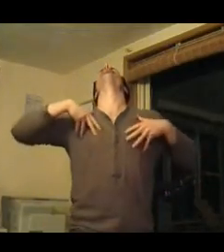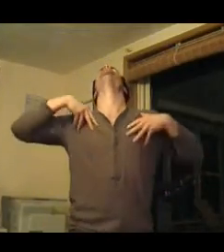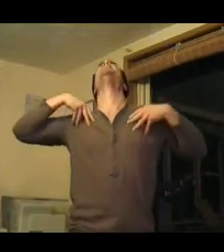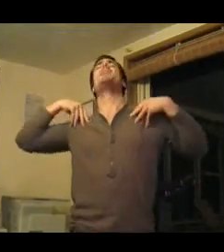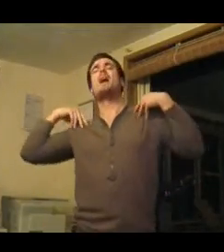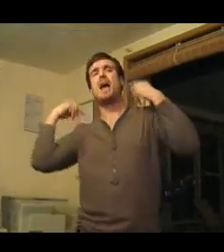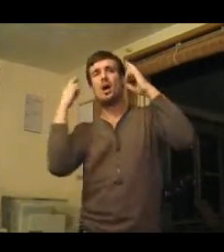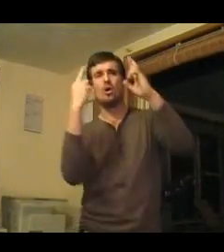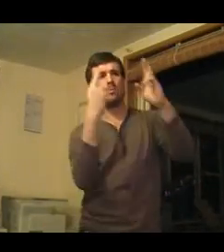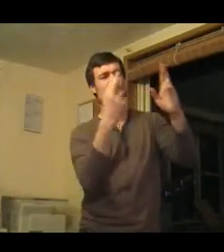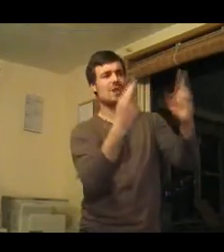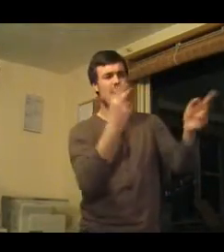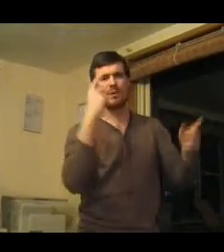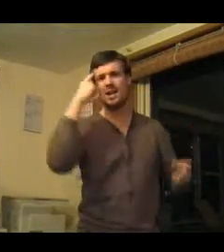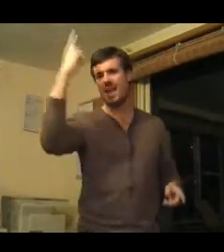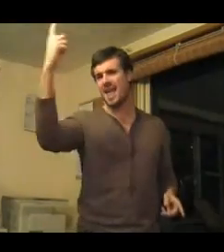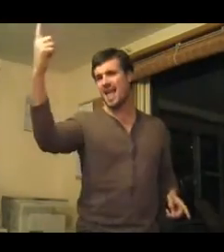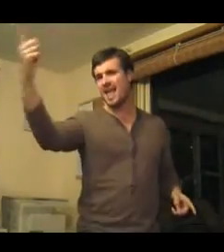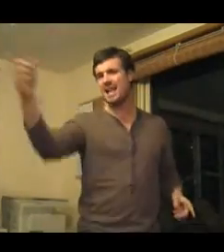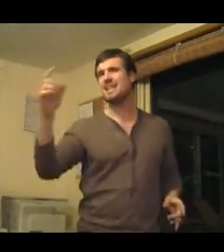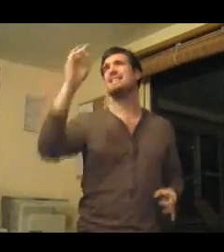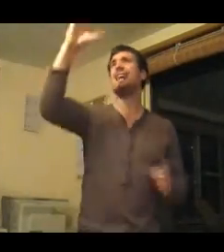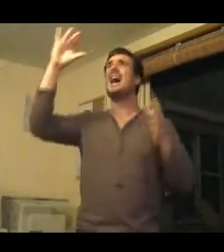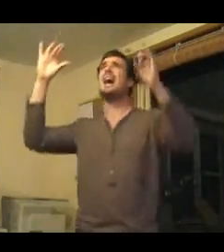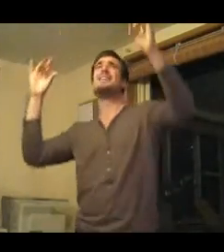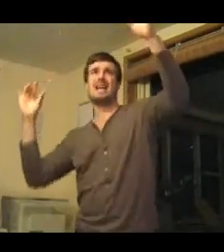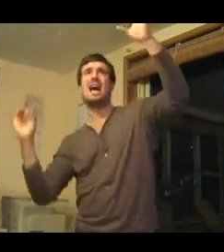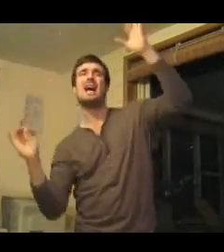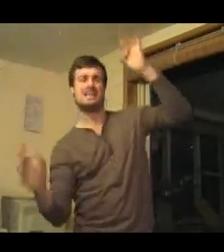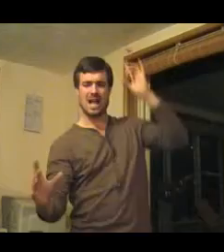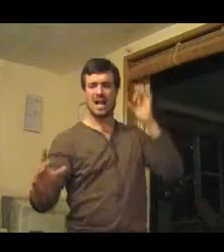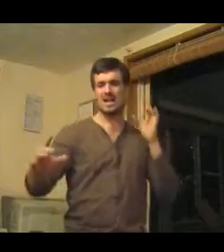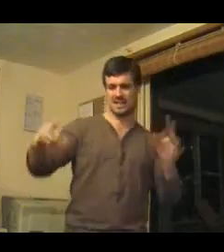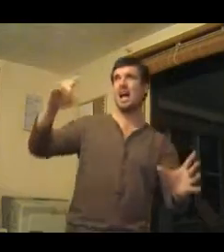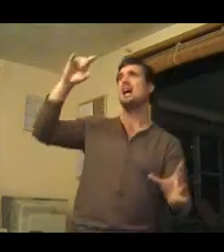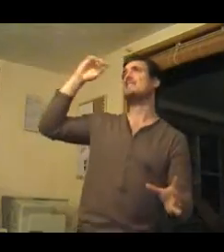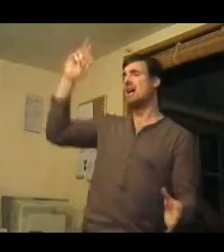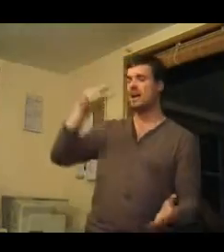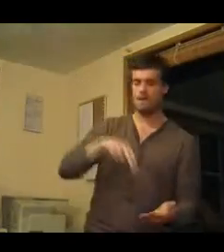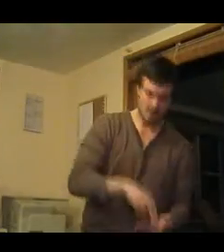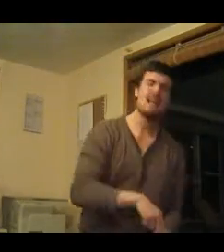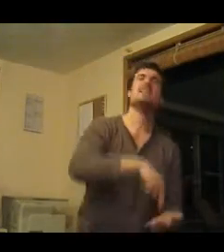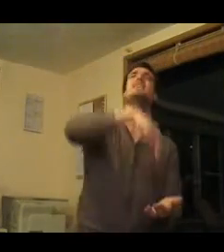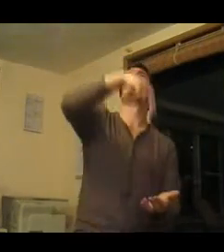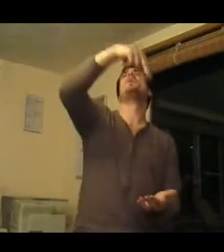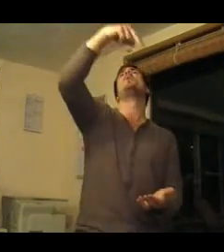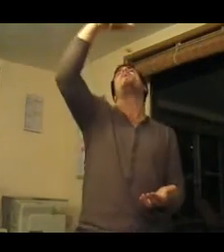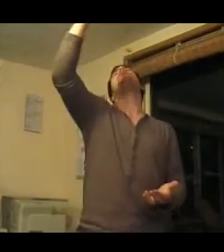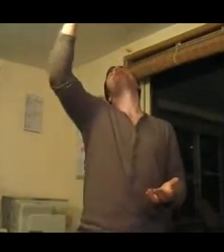I Feel You You Comprehend I Wanna Fall